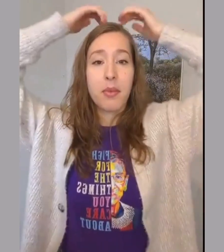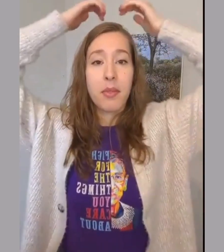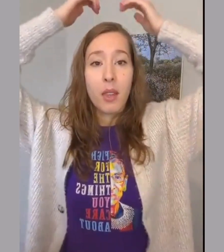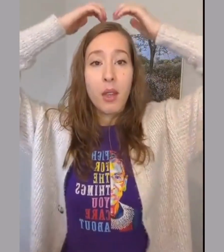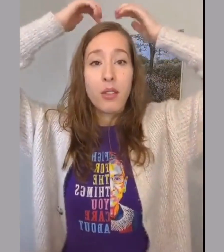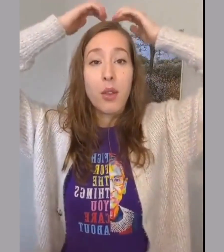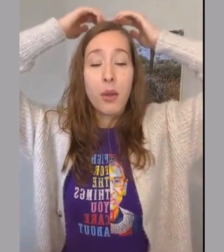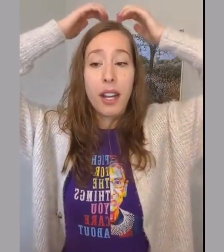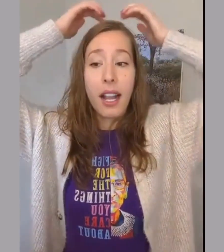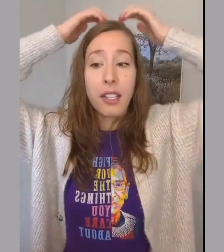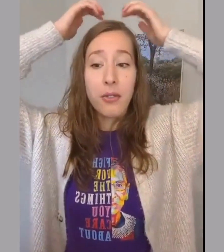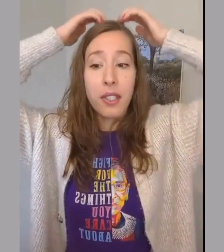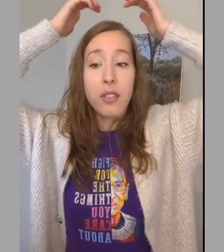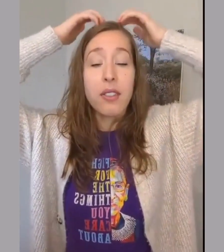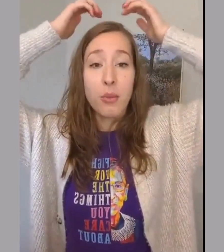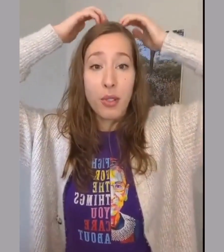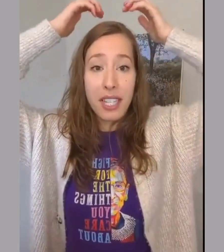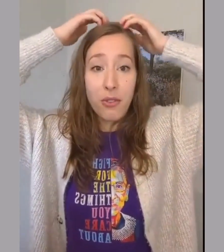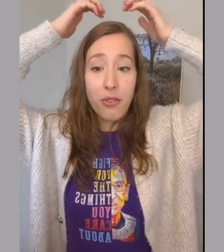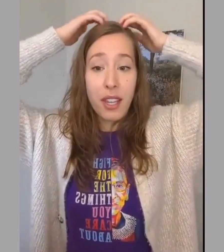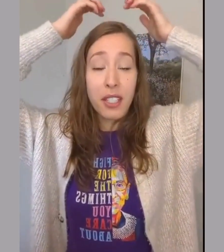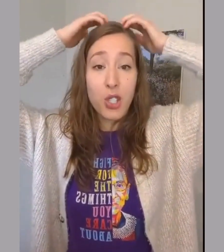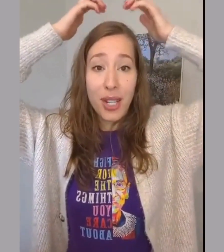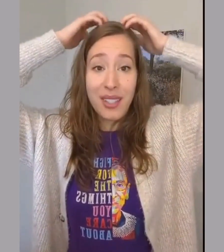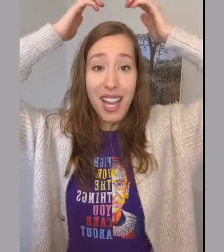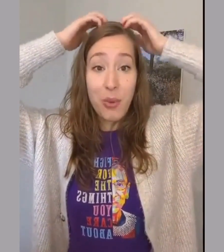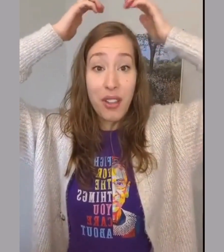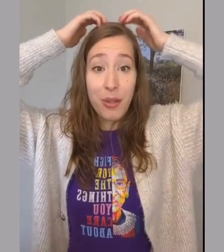So that I can feel some relief and share that with others.